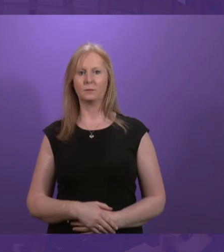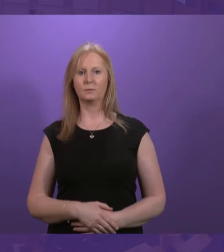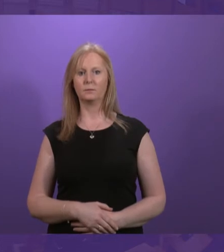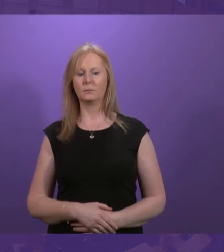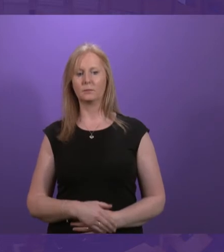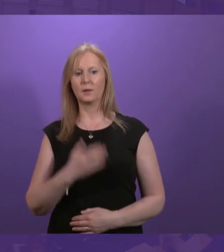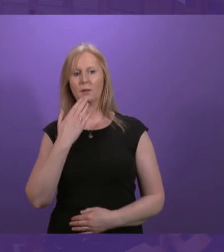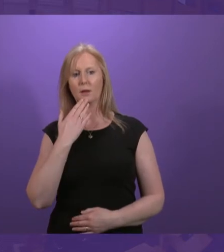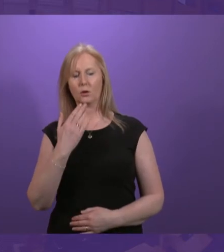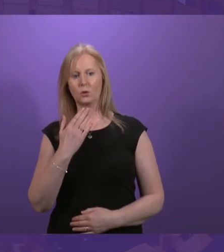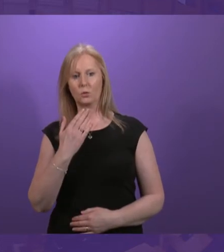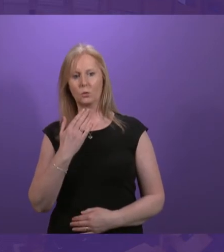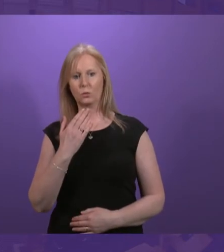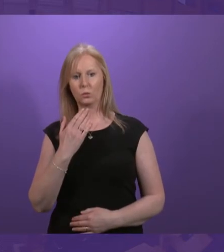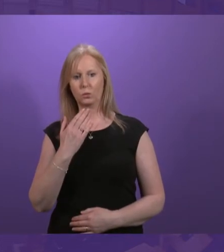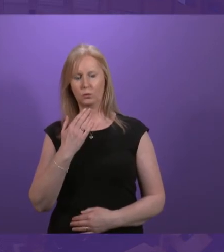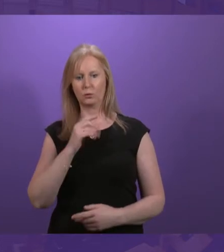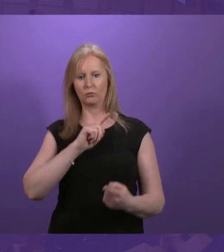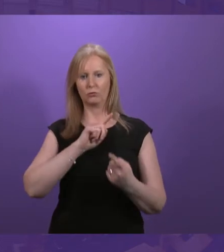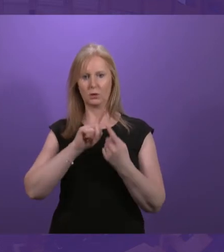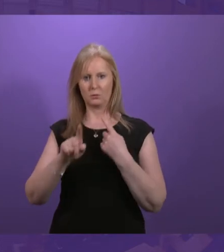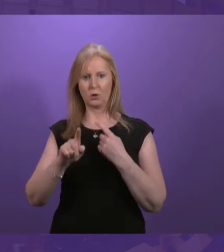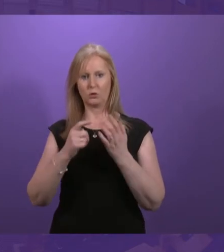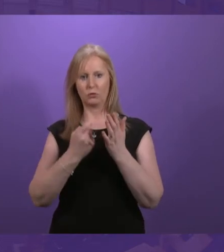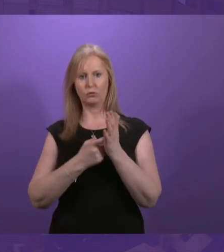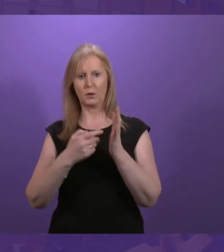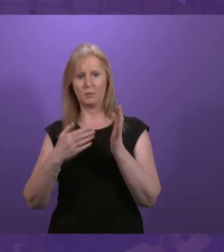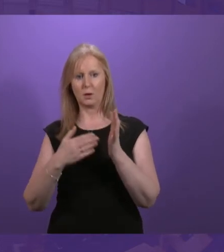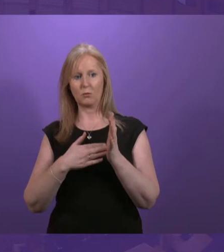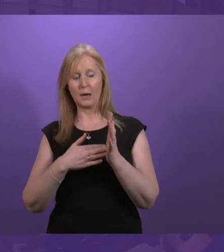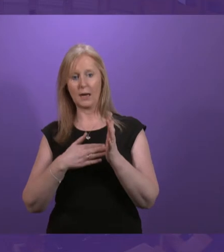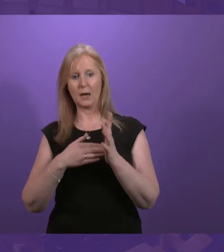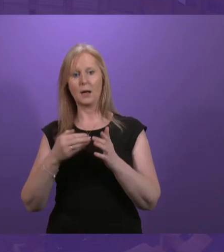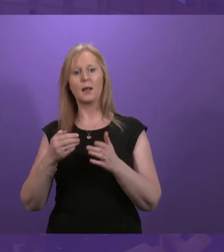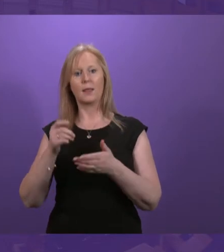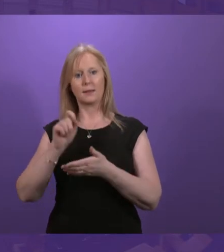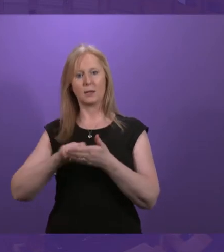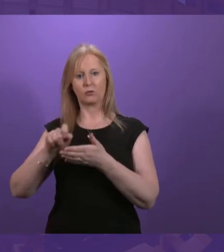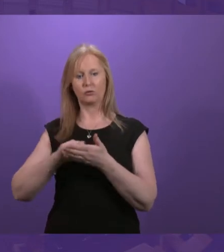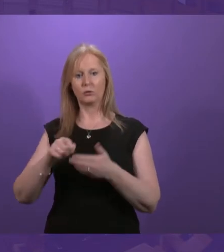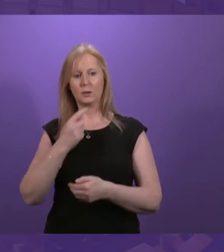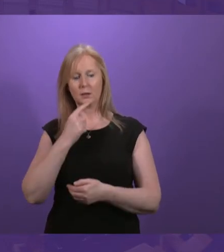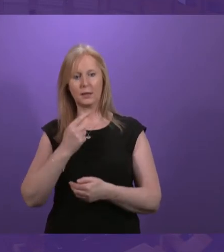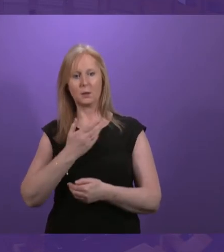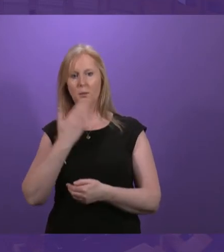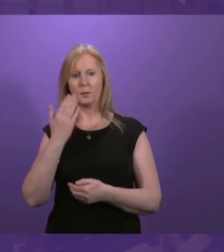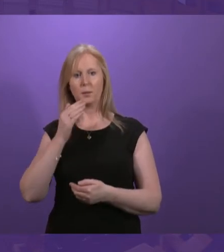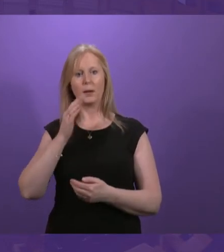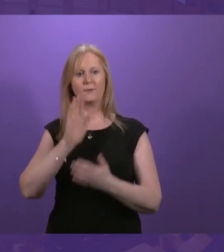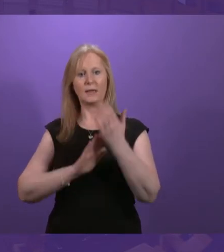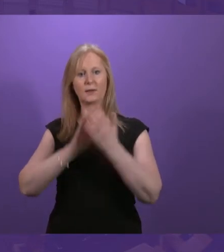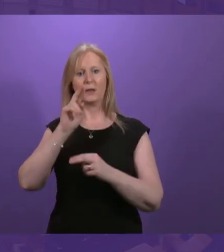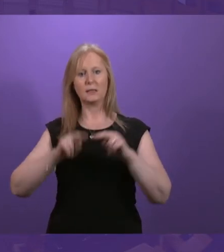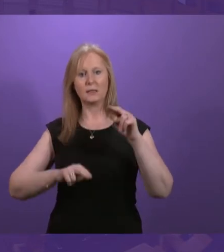Thank you. In her response to Ruth Maguire, the Cabinet Secretary has highlighted the fact that no face-to-face assessments for disability